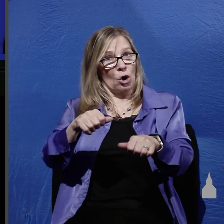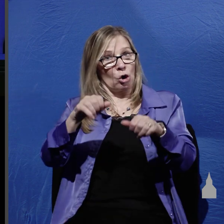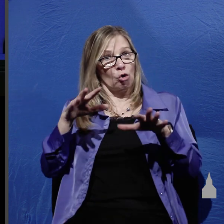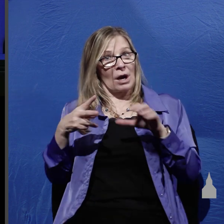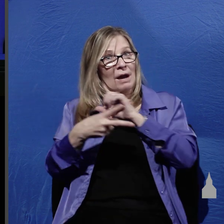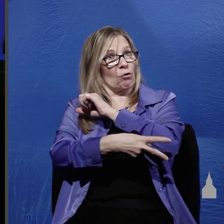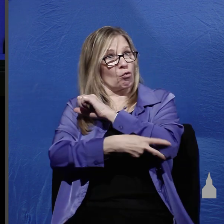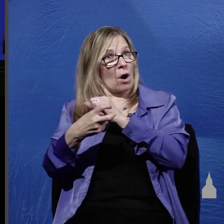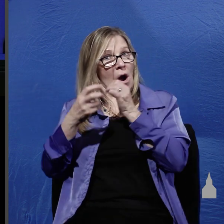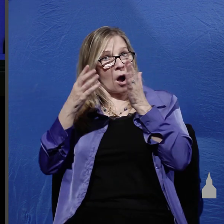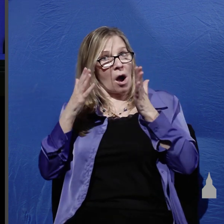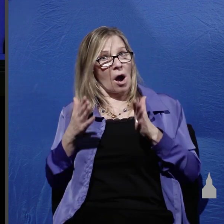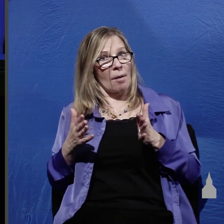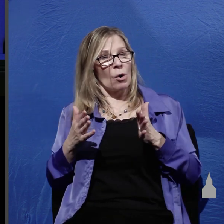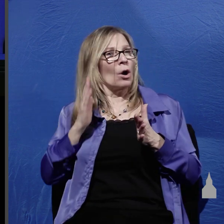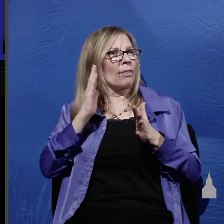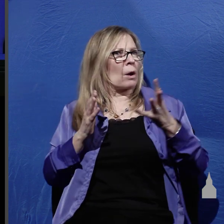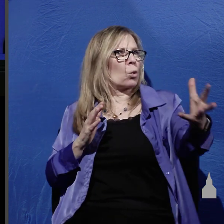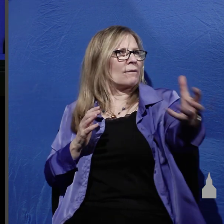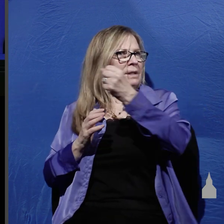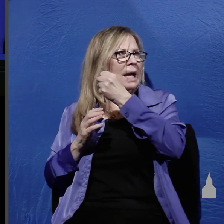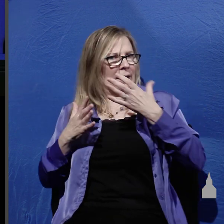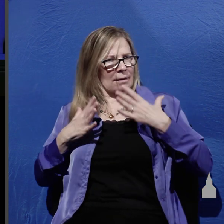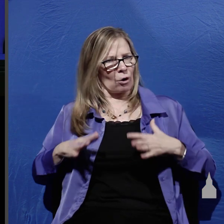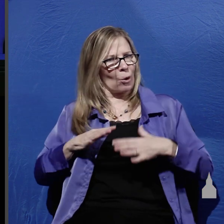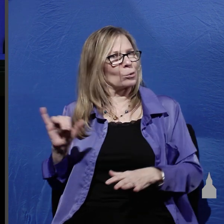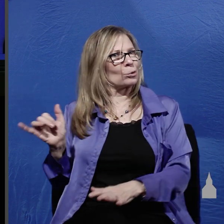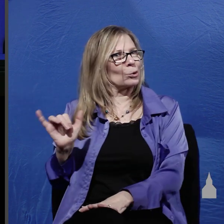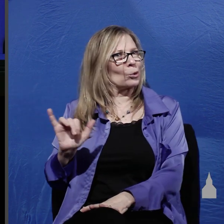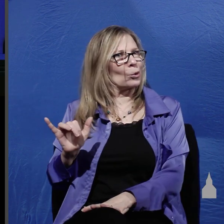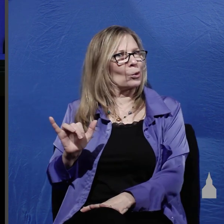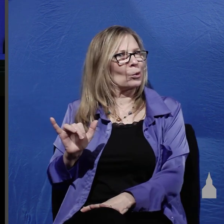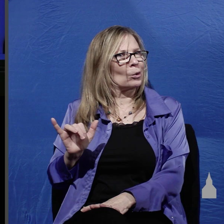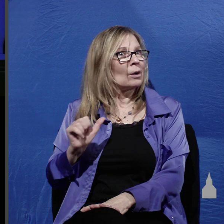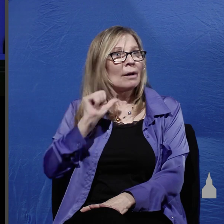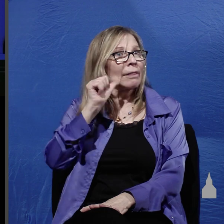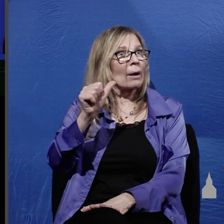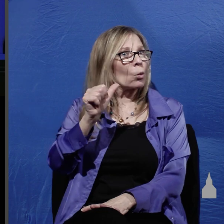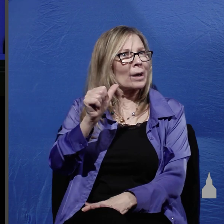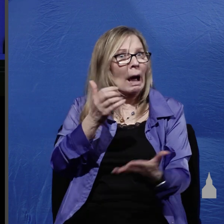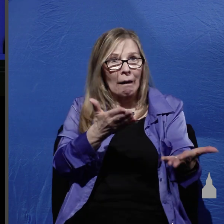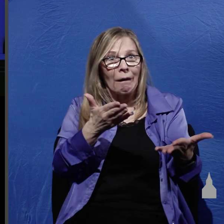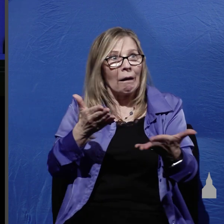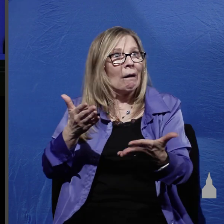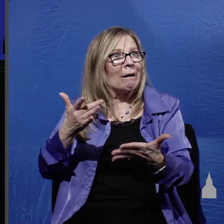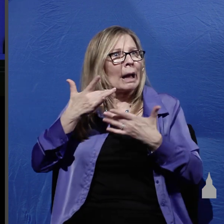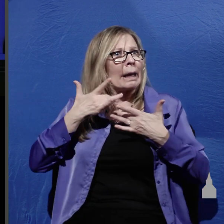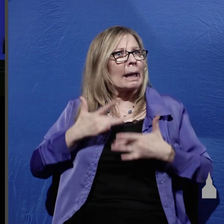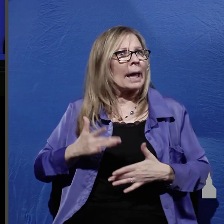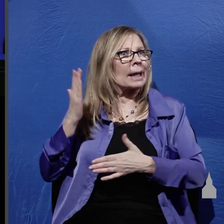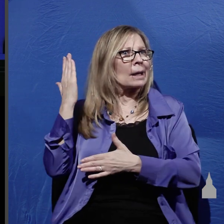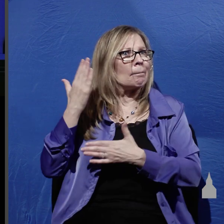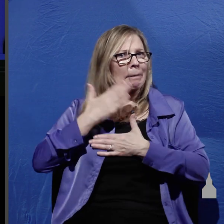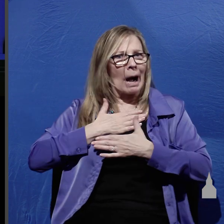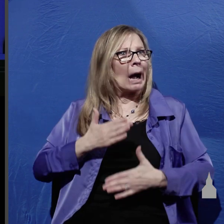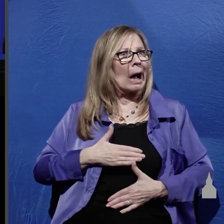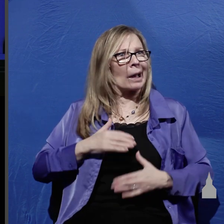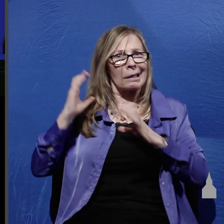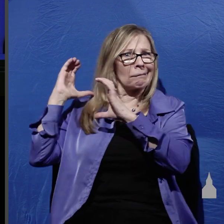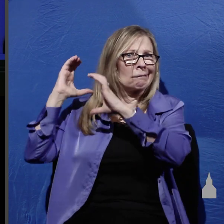certainly would have taken the linen cloth too they wouldn't carry around the naked body nor would robbers take the time